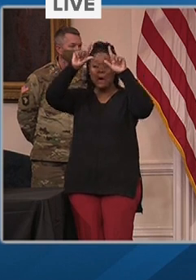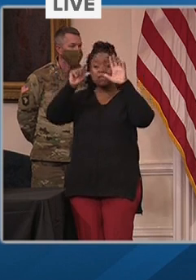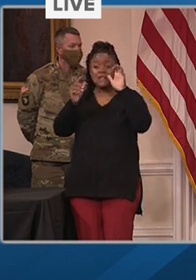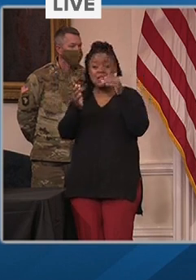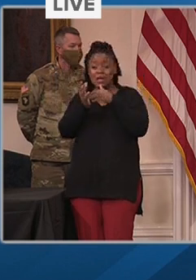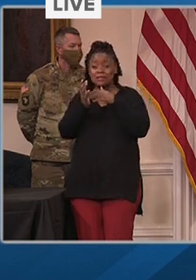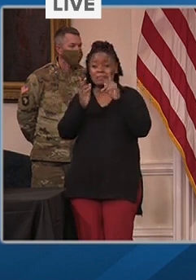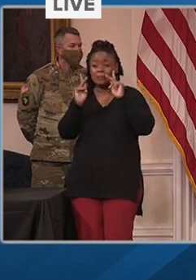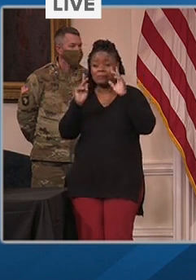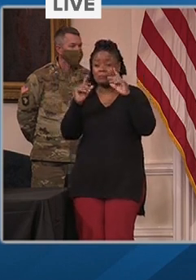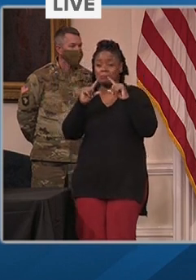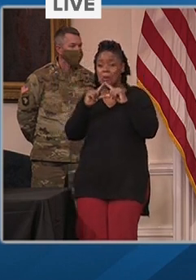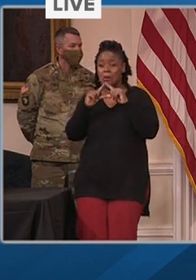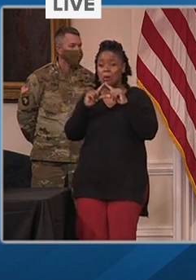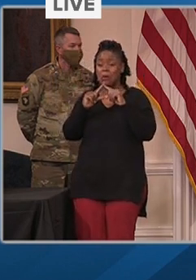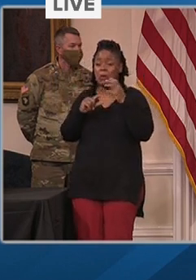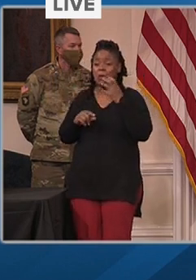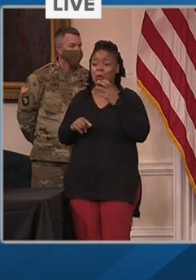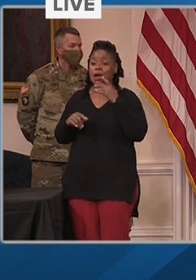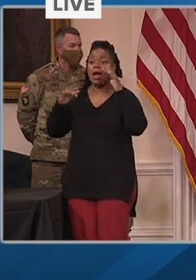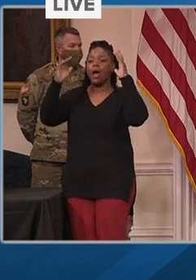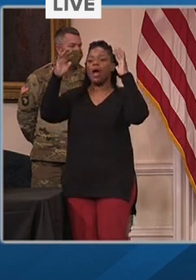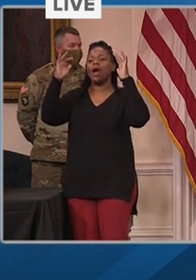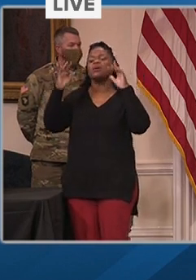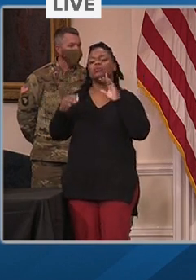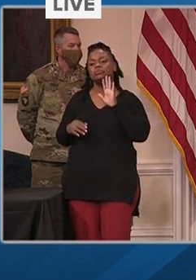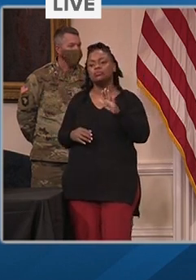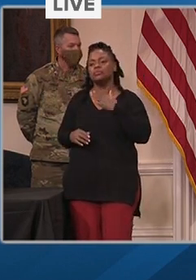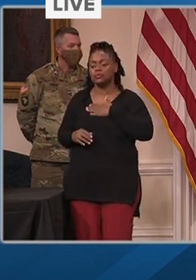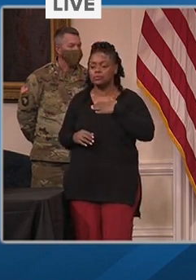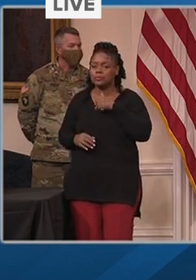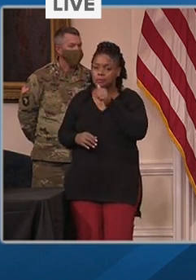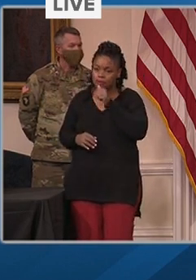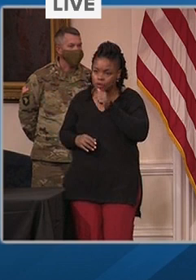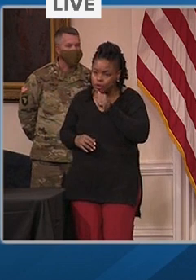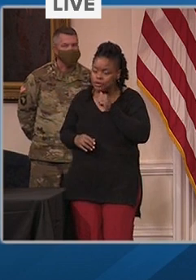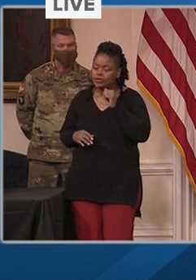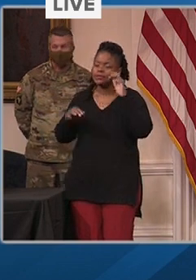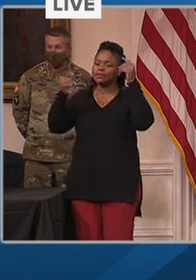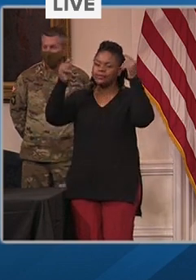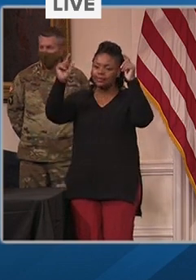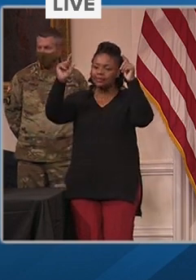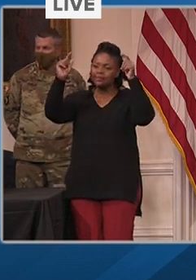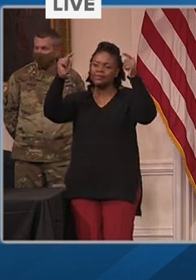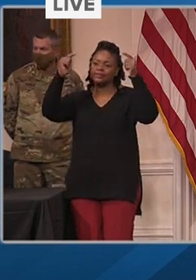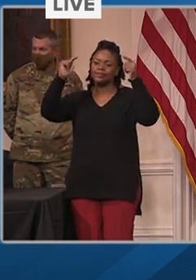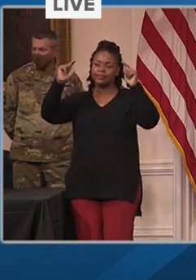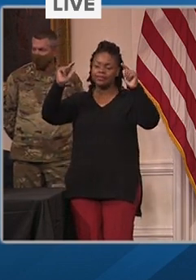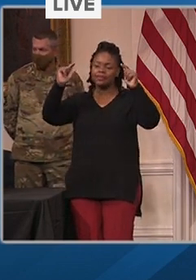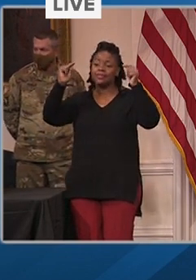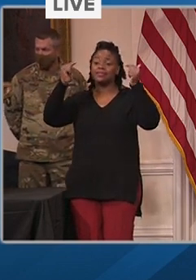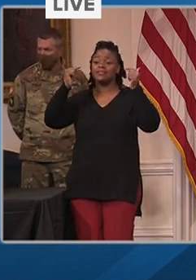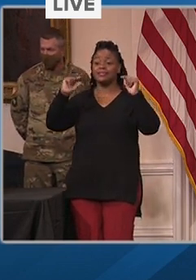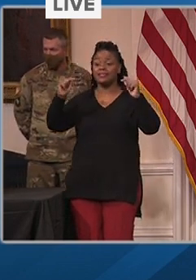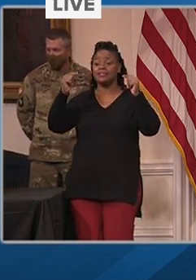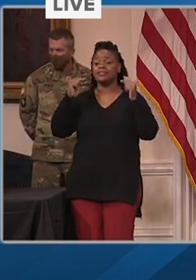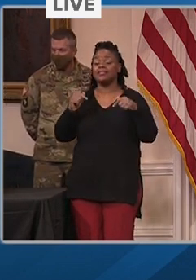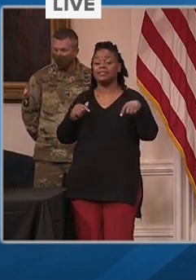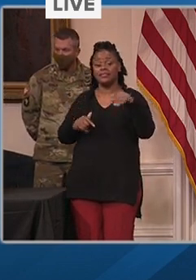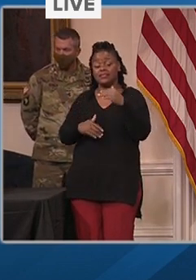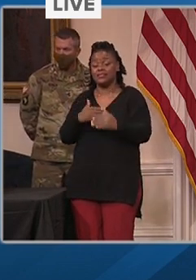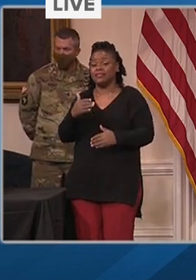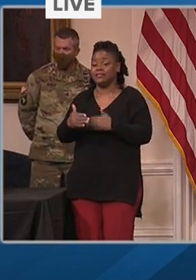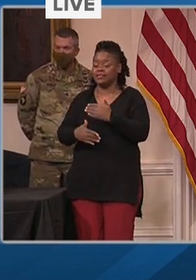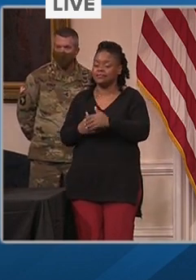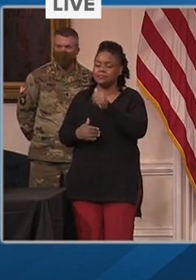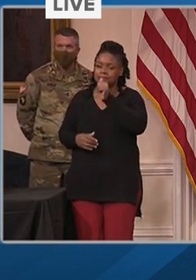think about people are like, when am I getting it? Why? Why isn't everybody done? It's a it's a massive undertaking. Today, based